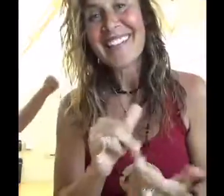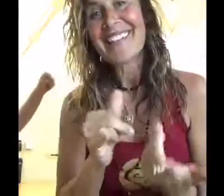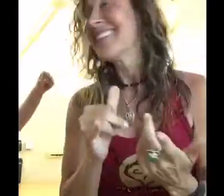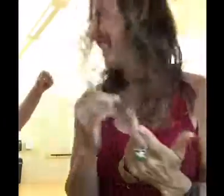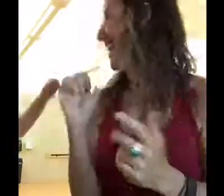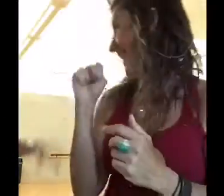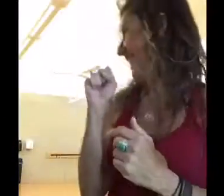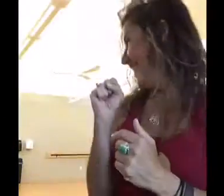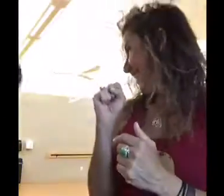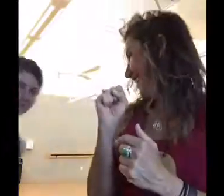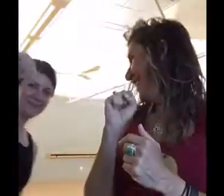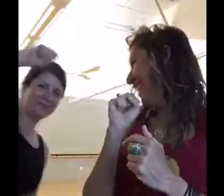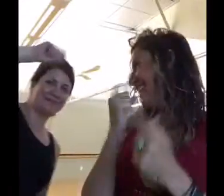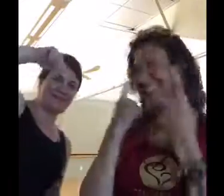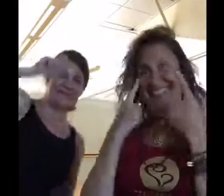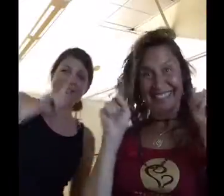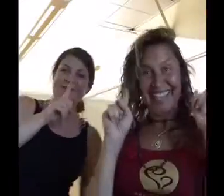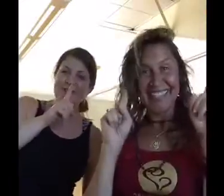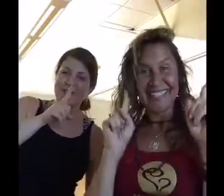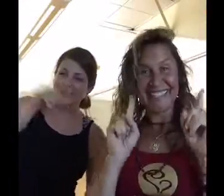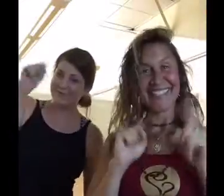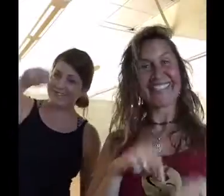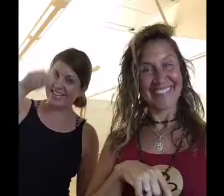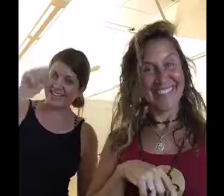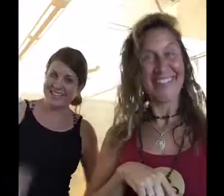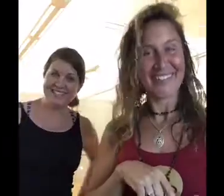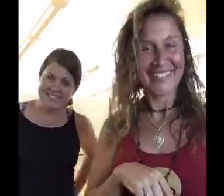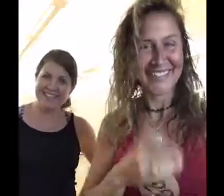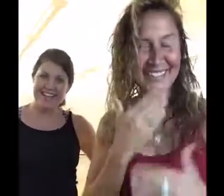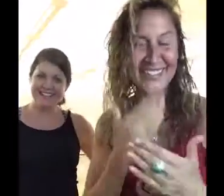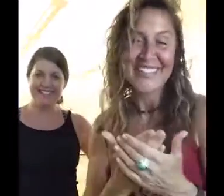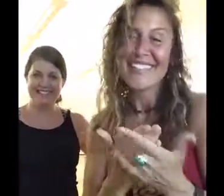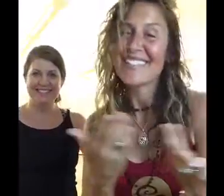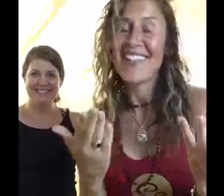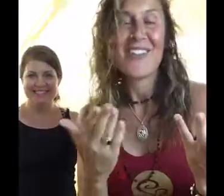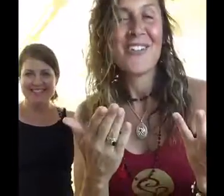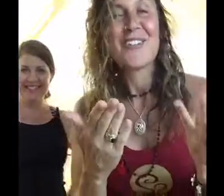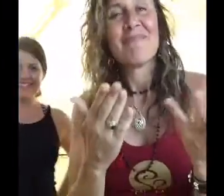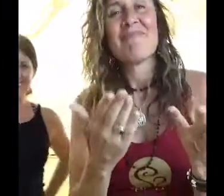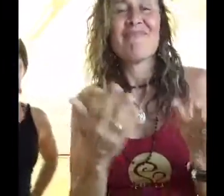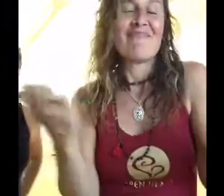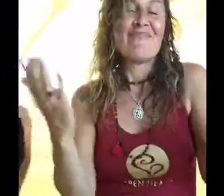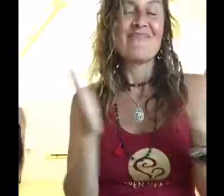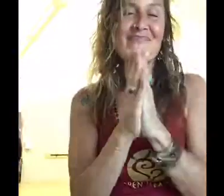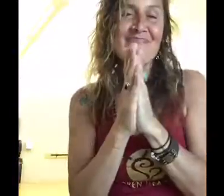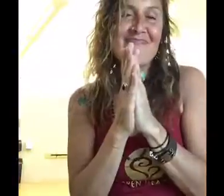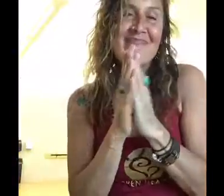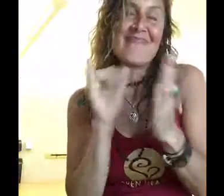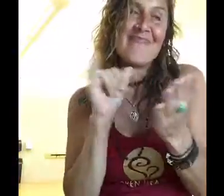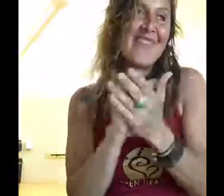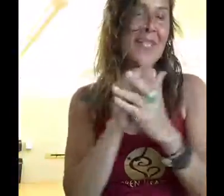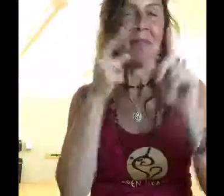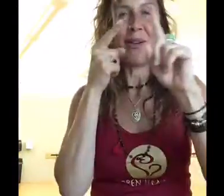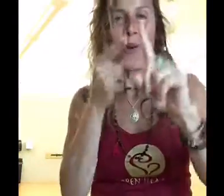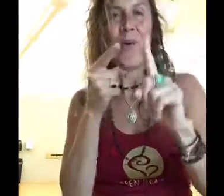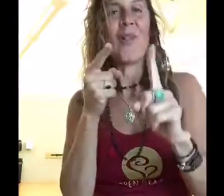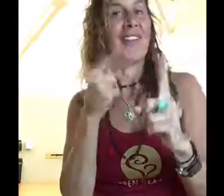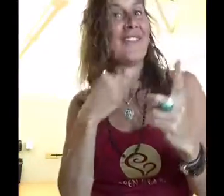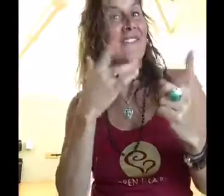peaceful place together and I think we achieved that did we yes we did Leah so that